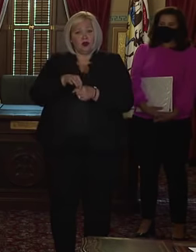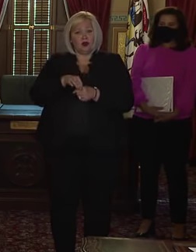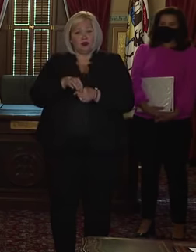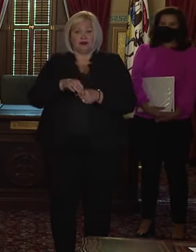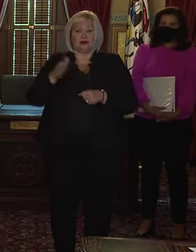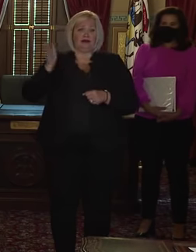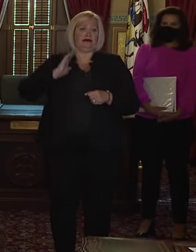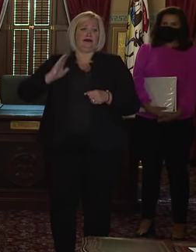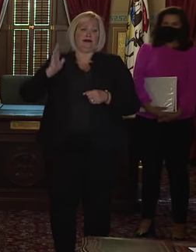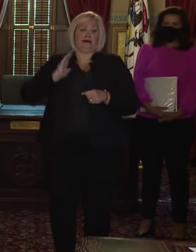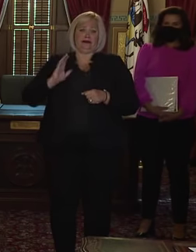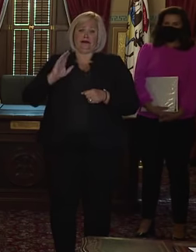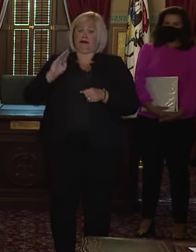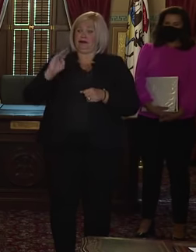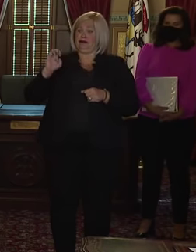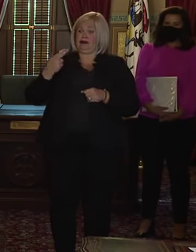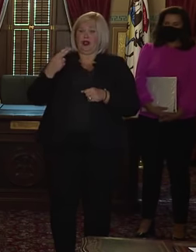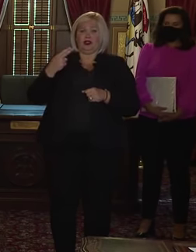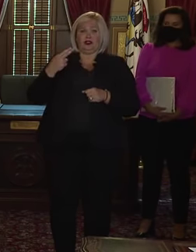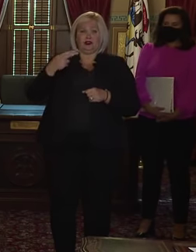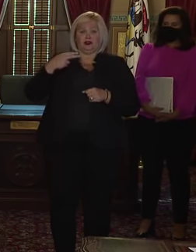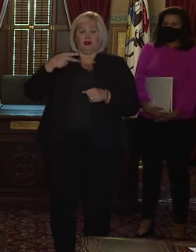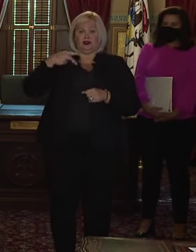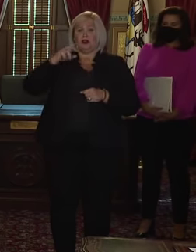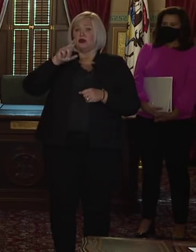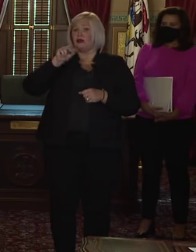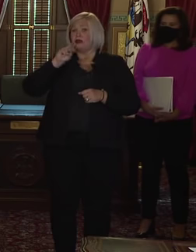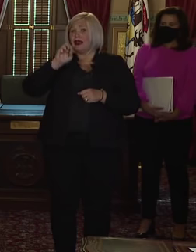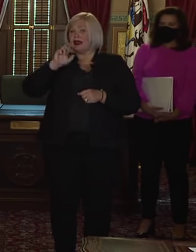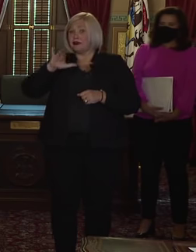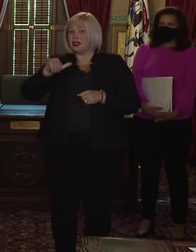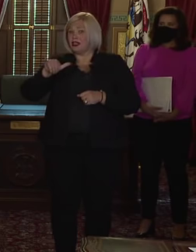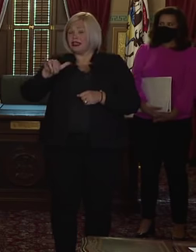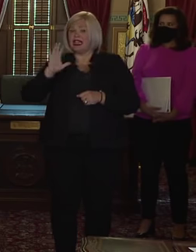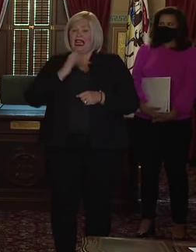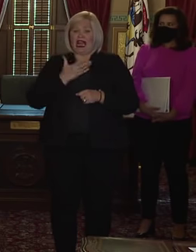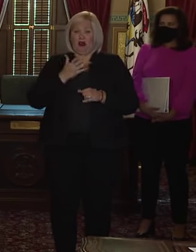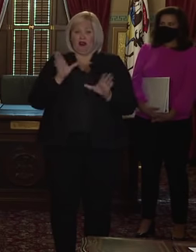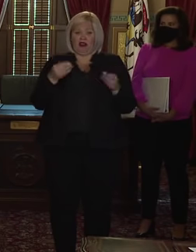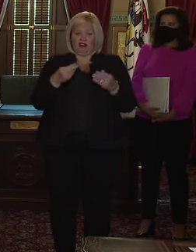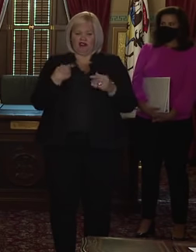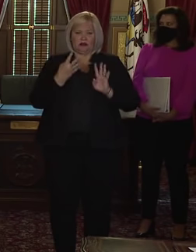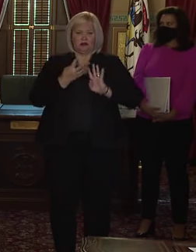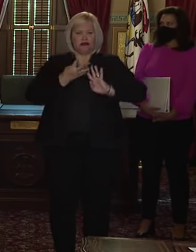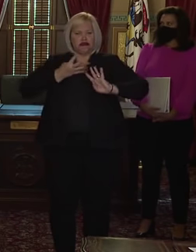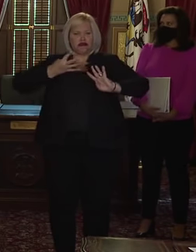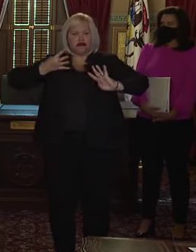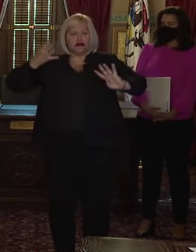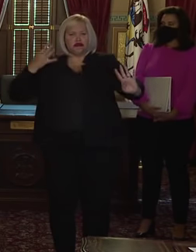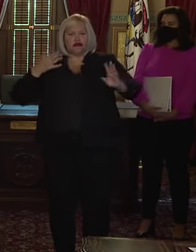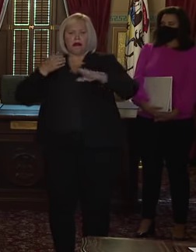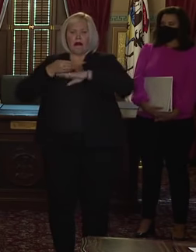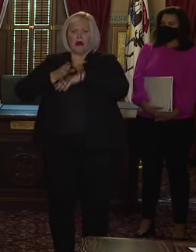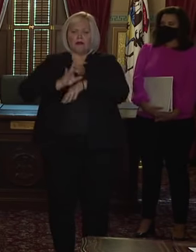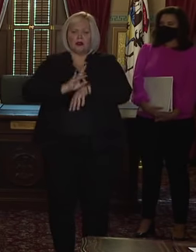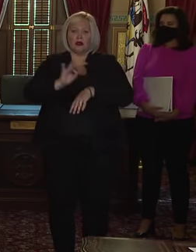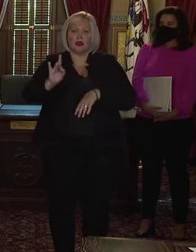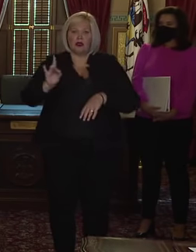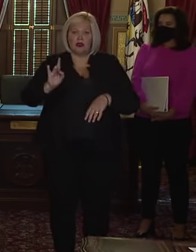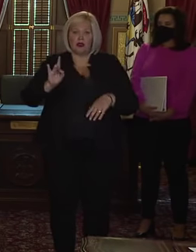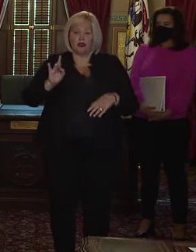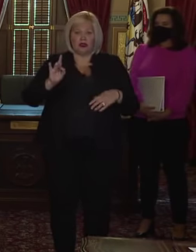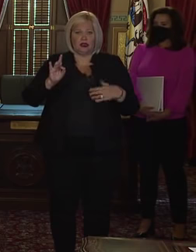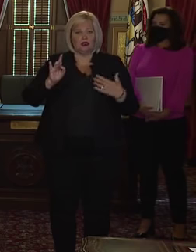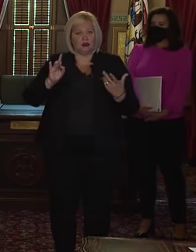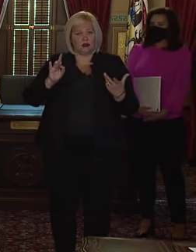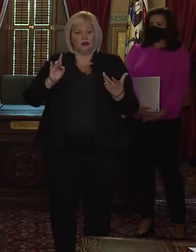lobby. In the March presidential primary, we had a line in our lobby. So there's a lot of factors that